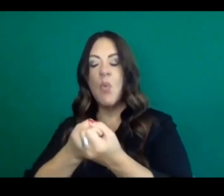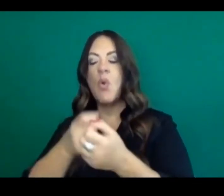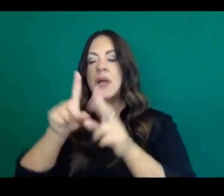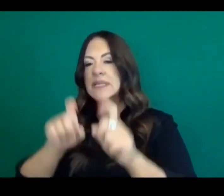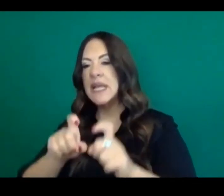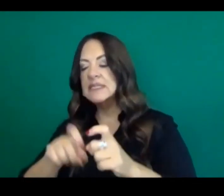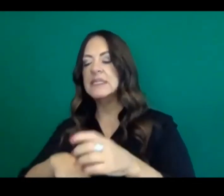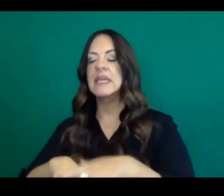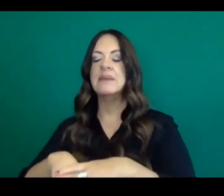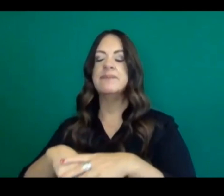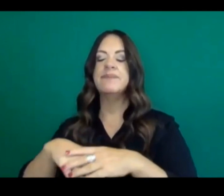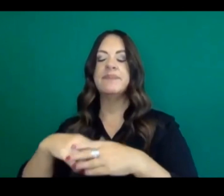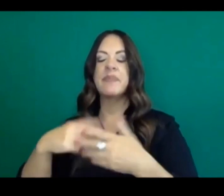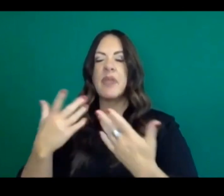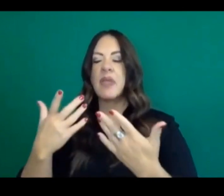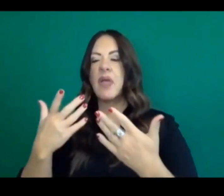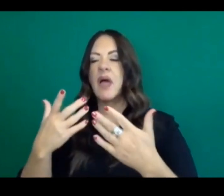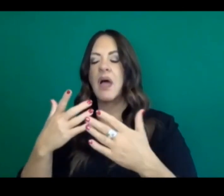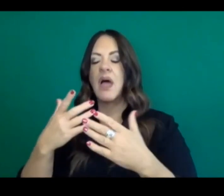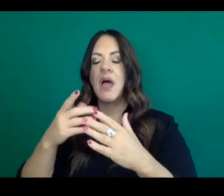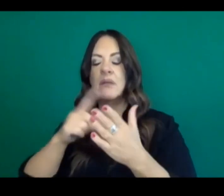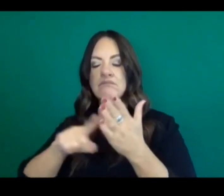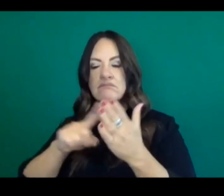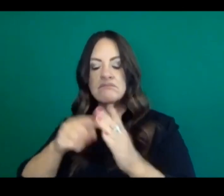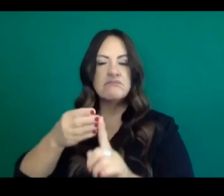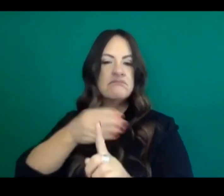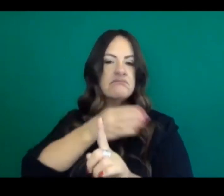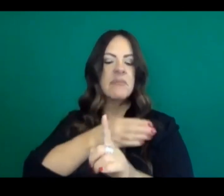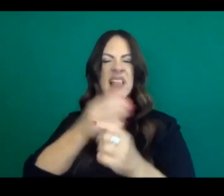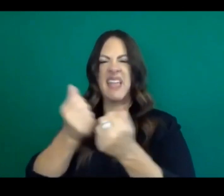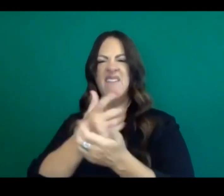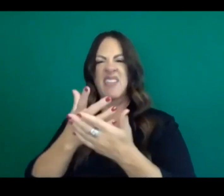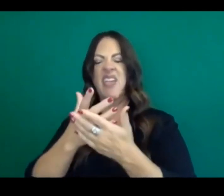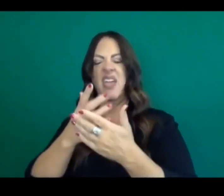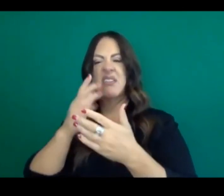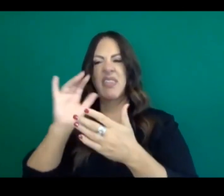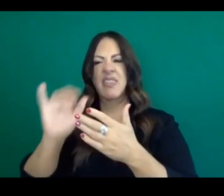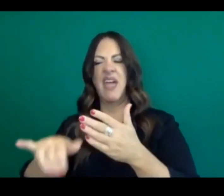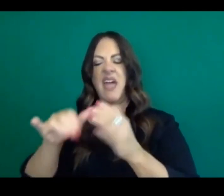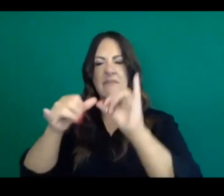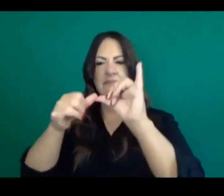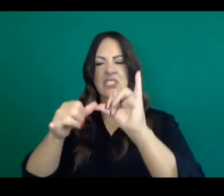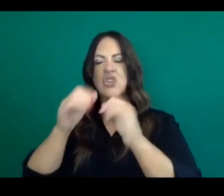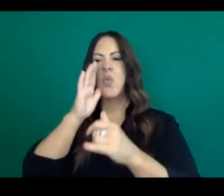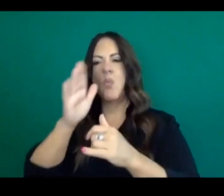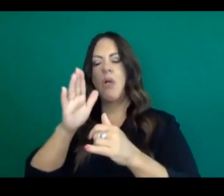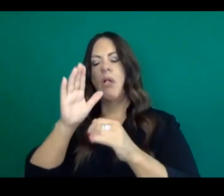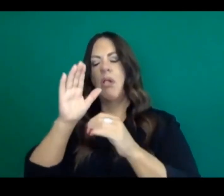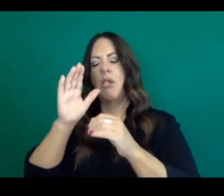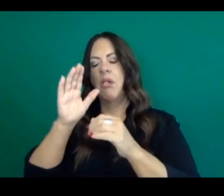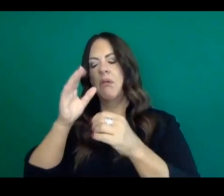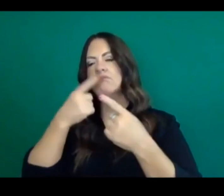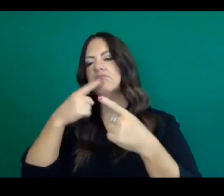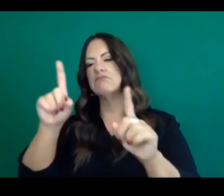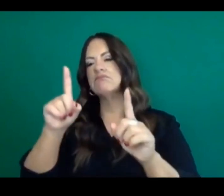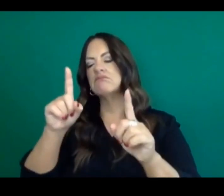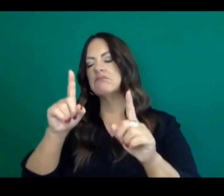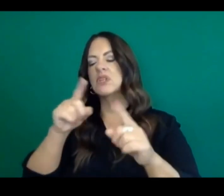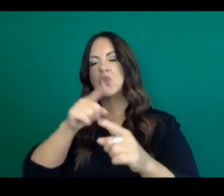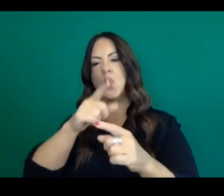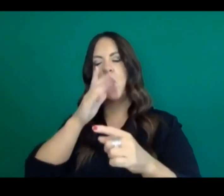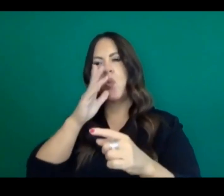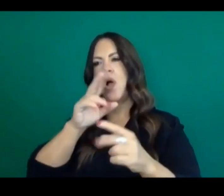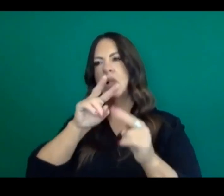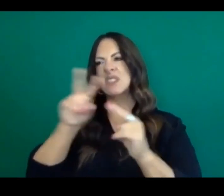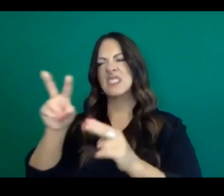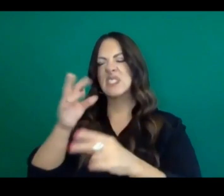isolation or one of the other metrics. So stay tuned. Uh, we want to make sure that we have it be, uh, really